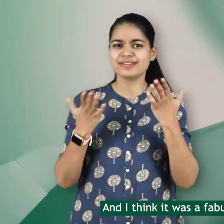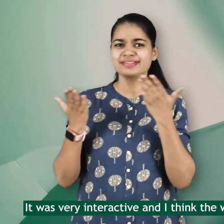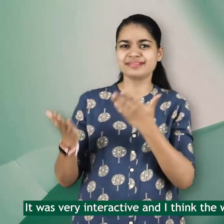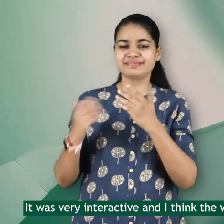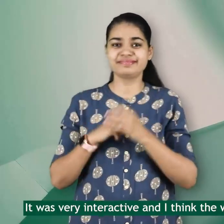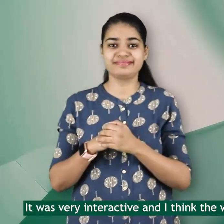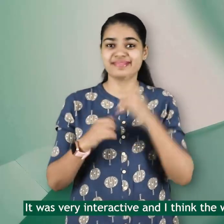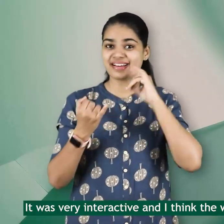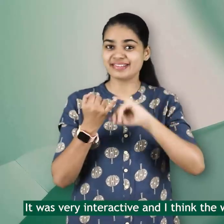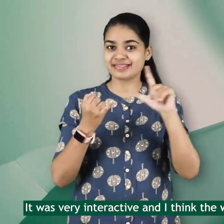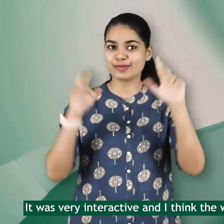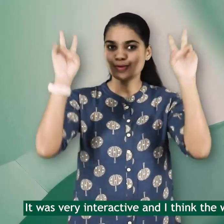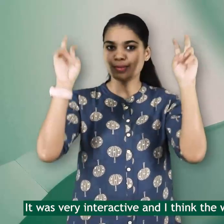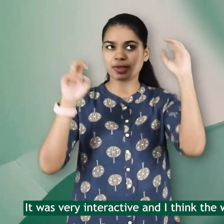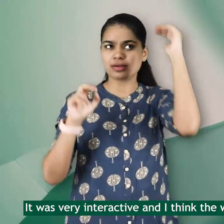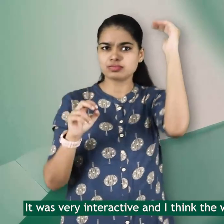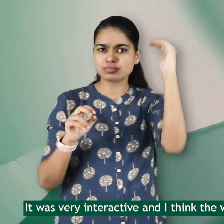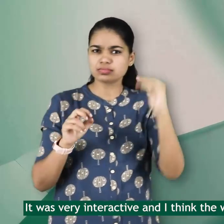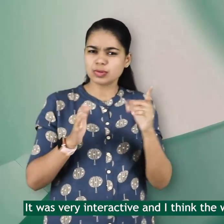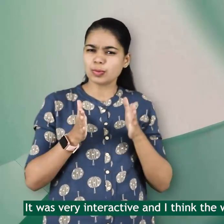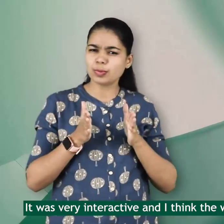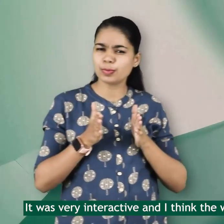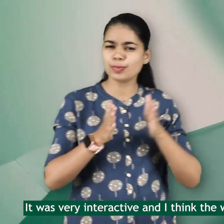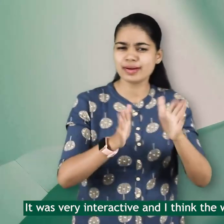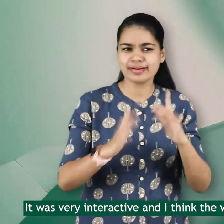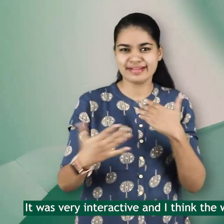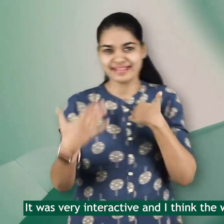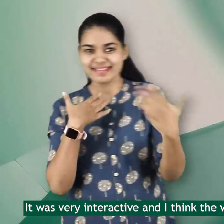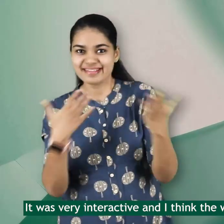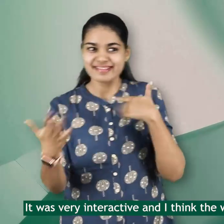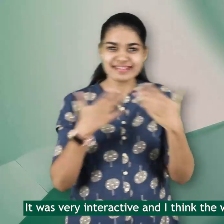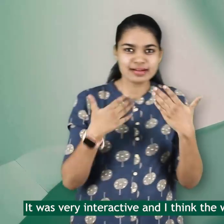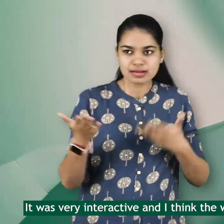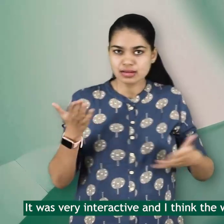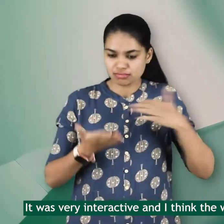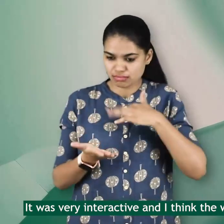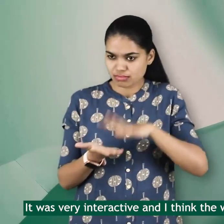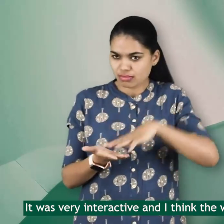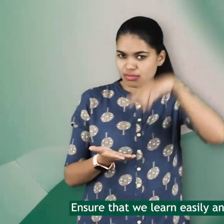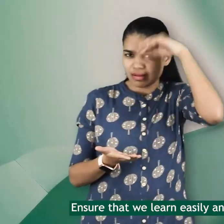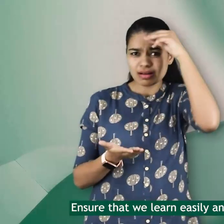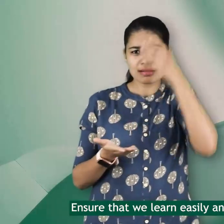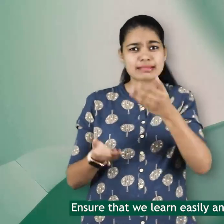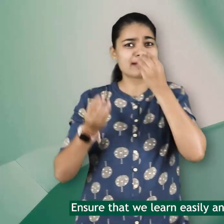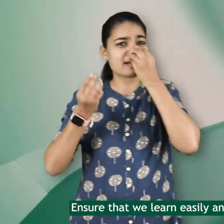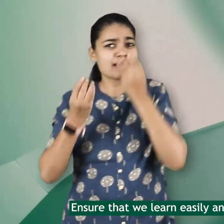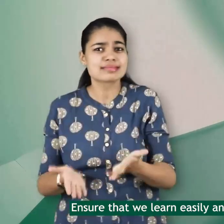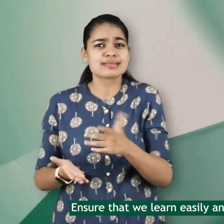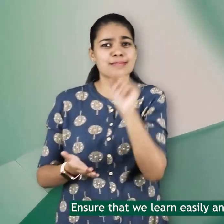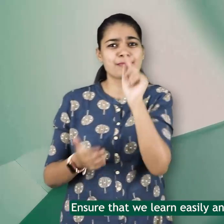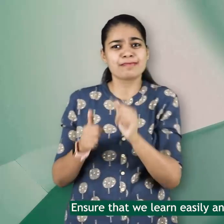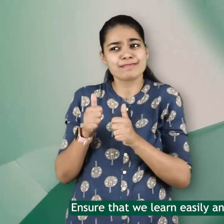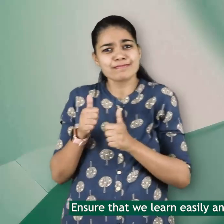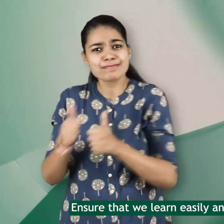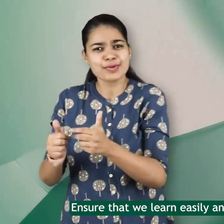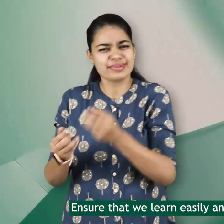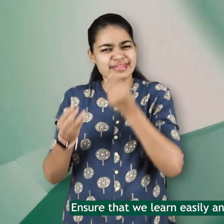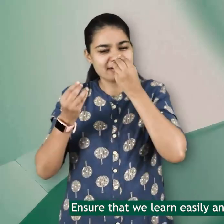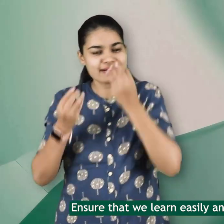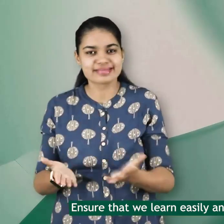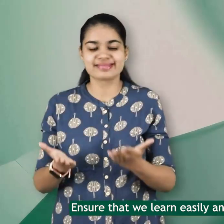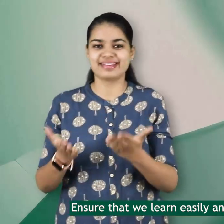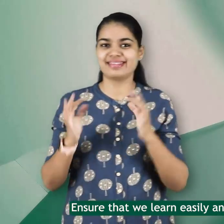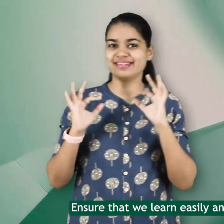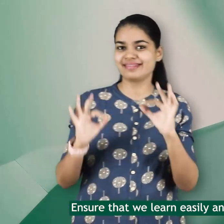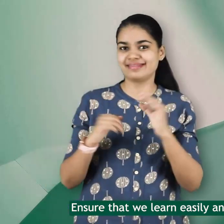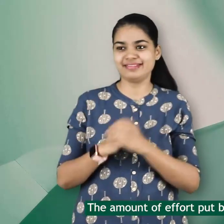interactive and I think the way that the content was curated ensured that we learnt easily. It was easy to follow and just